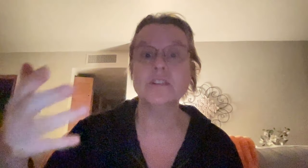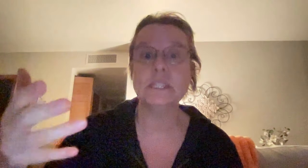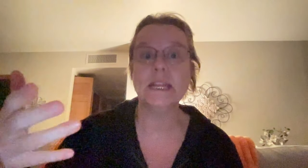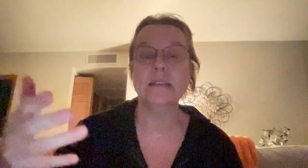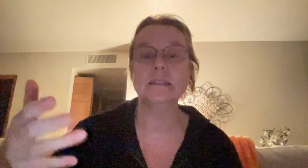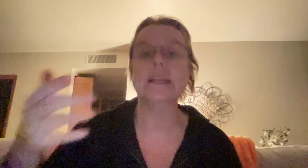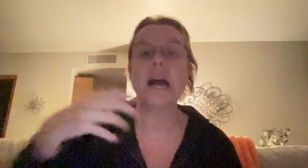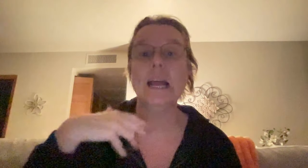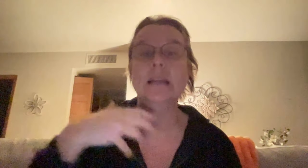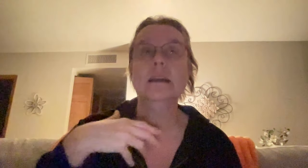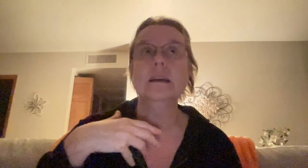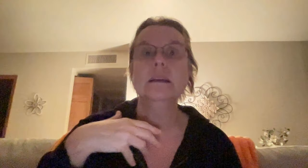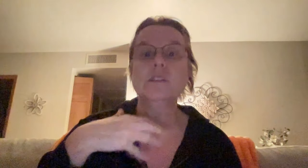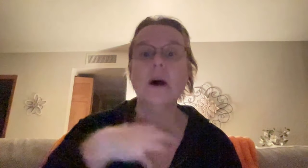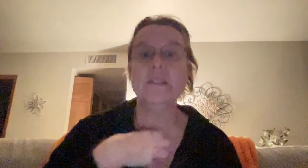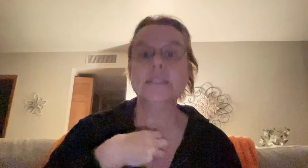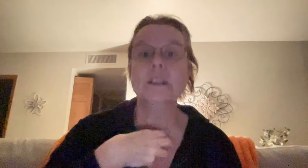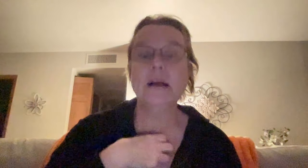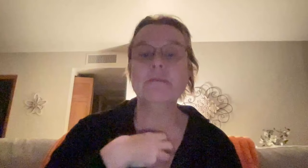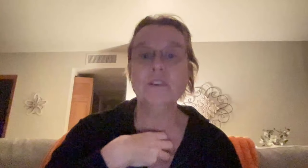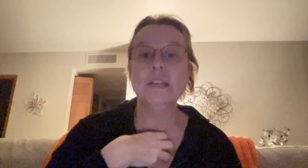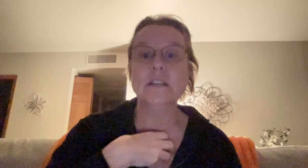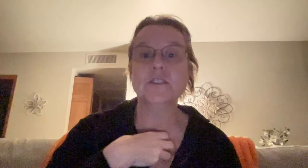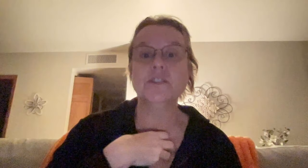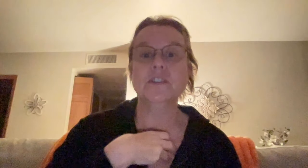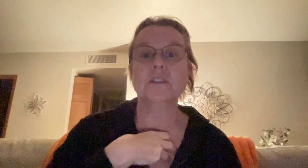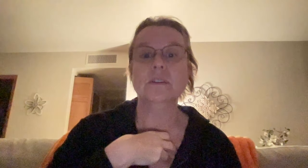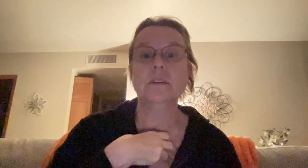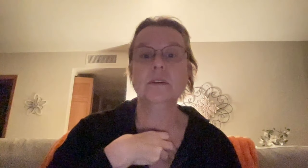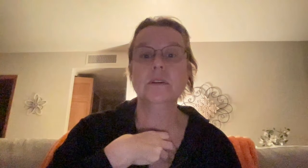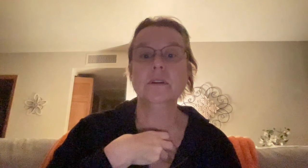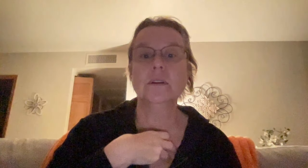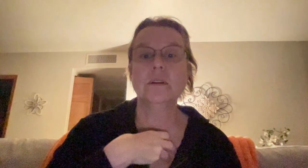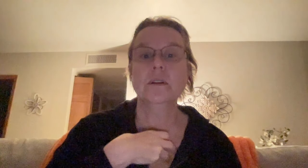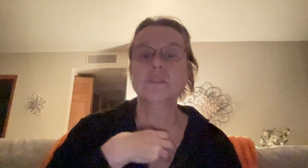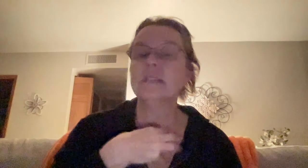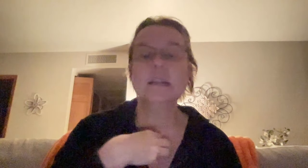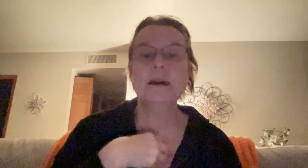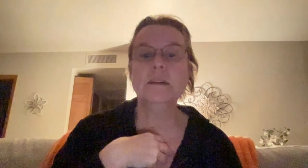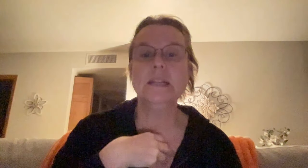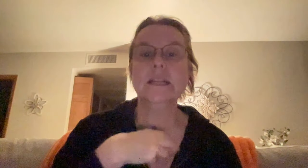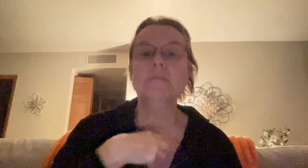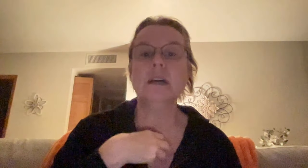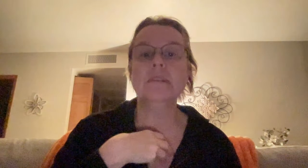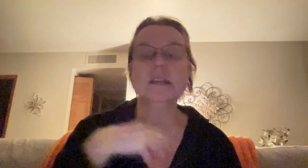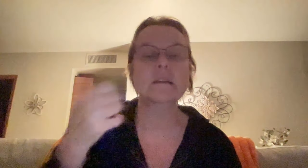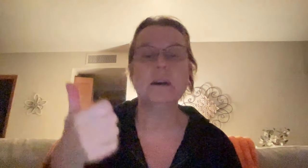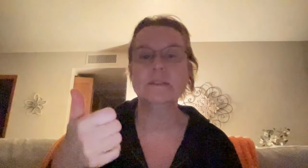understand that I, so I, until I'm fully understood. So it's not about, and it comes off, it can come off